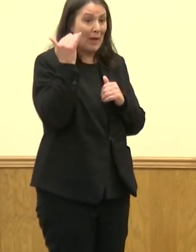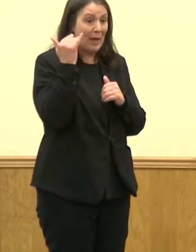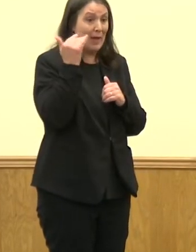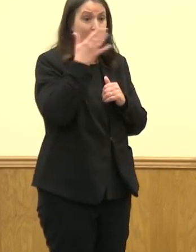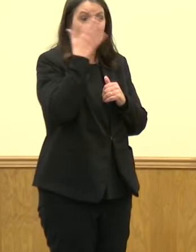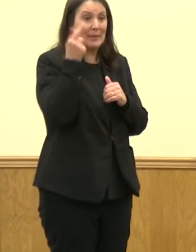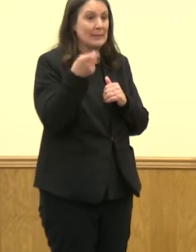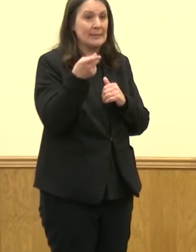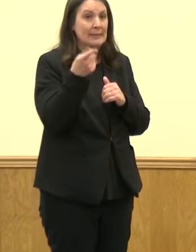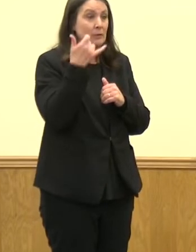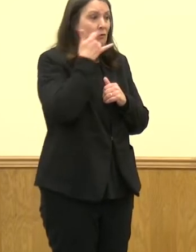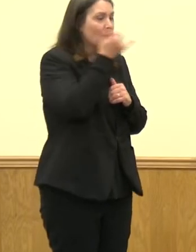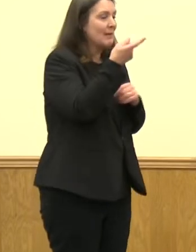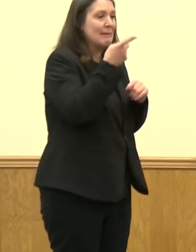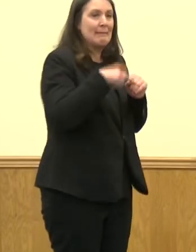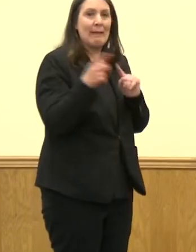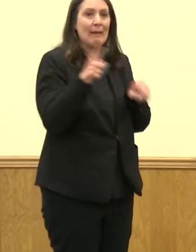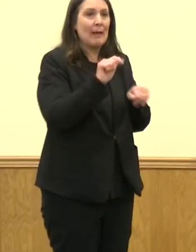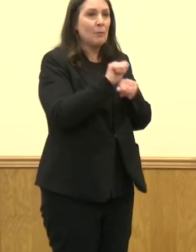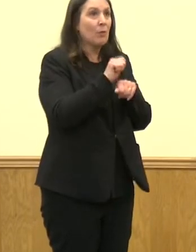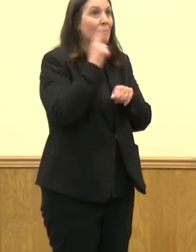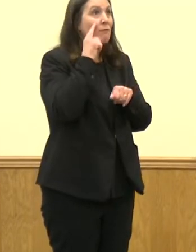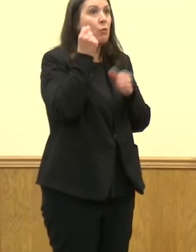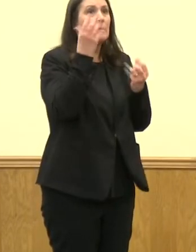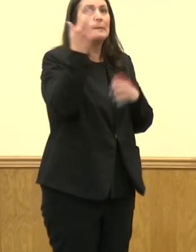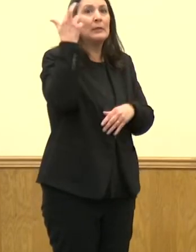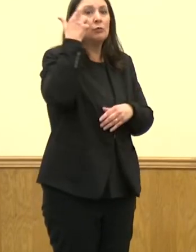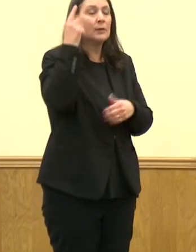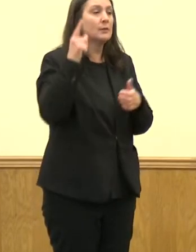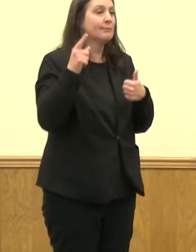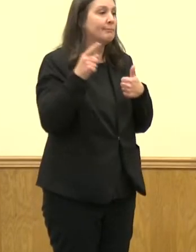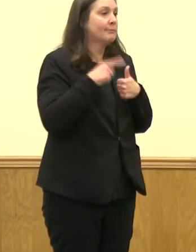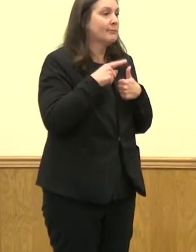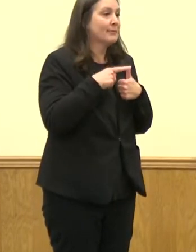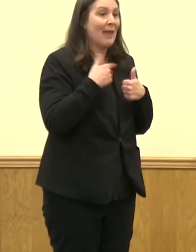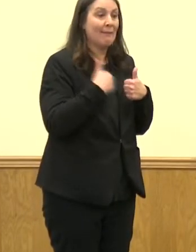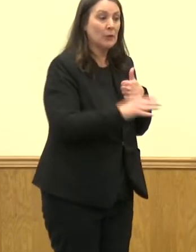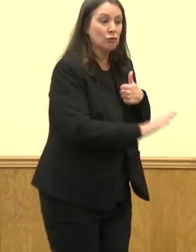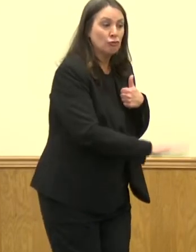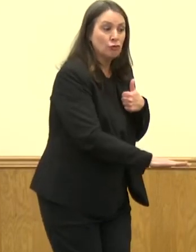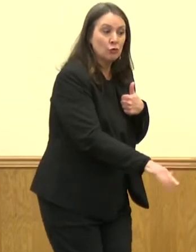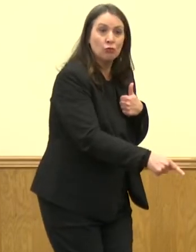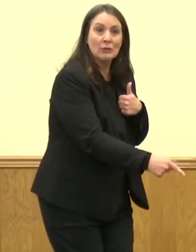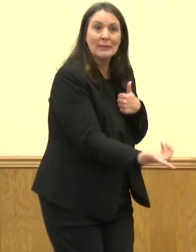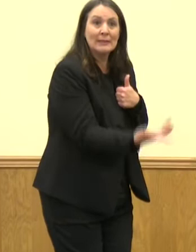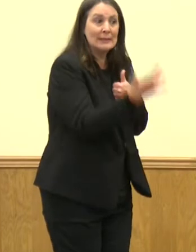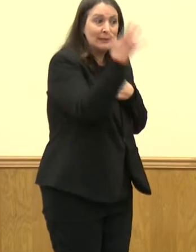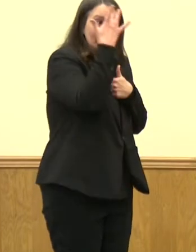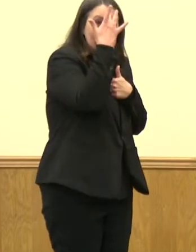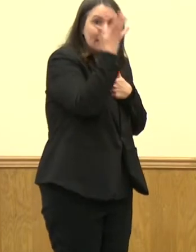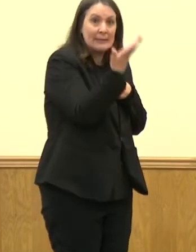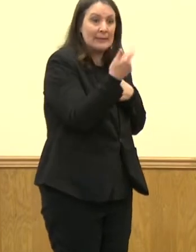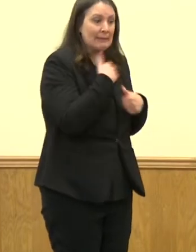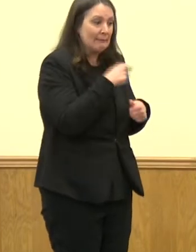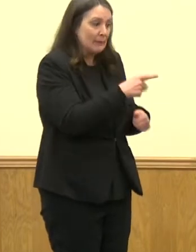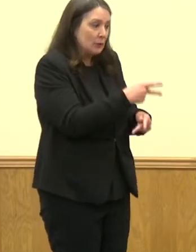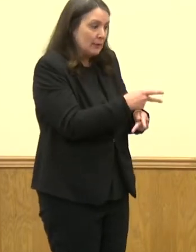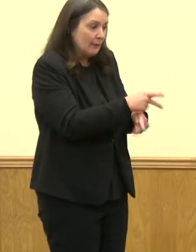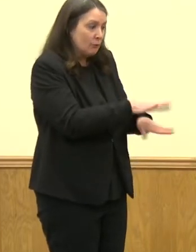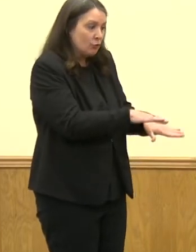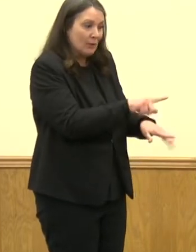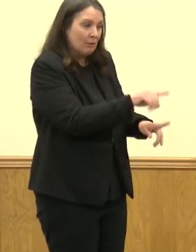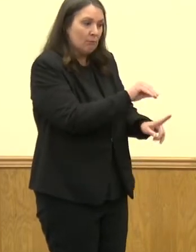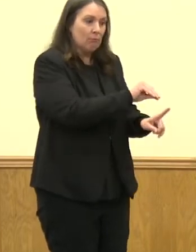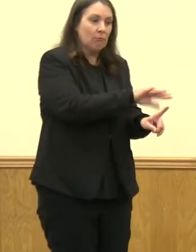call-offs for a variety of reasons. They can be because maybe they have small children that have to be quarantined